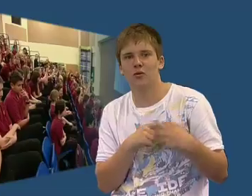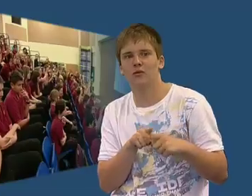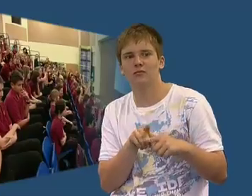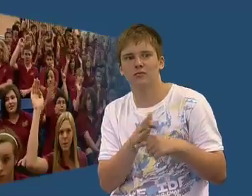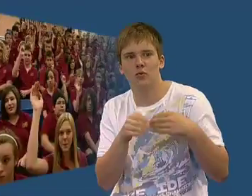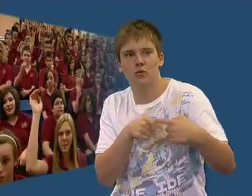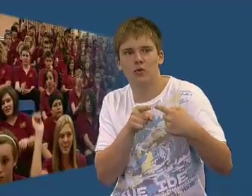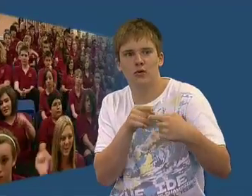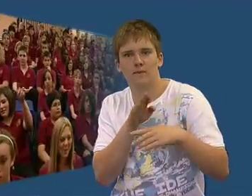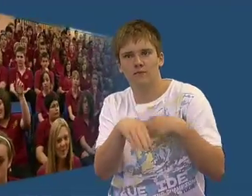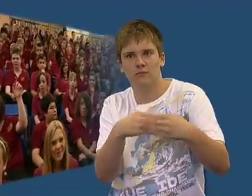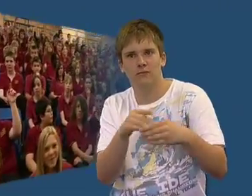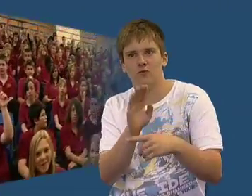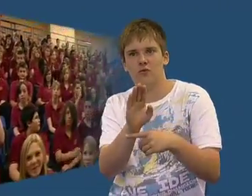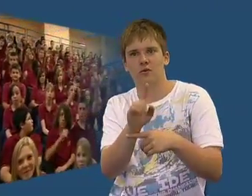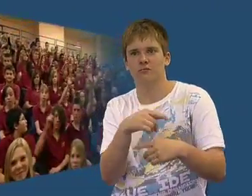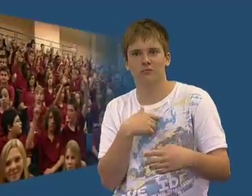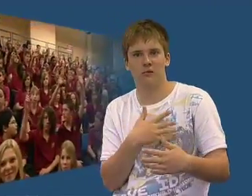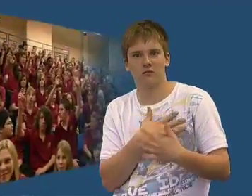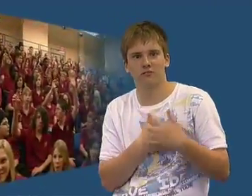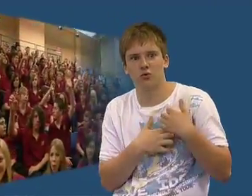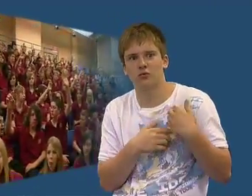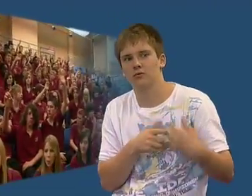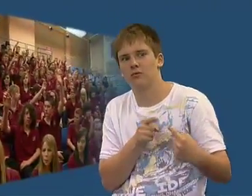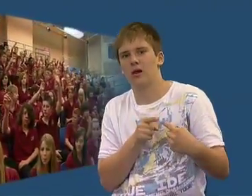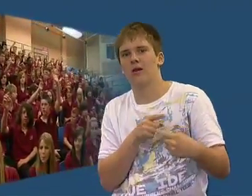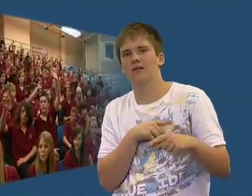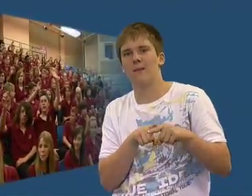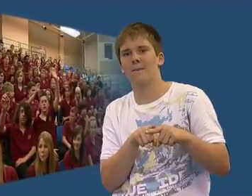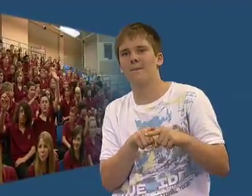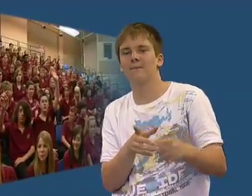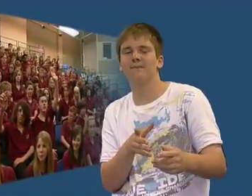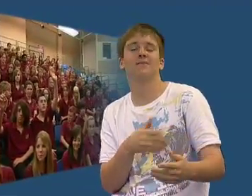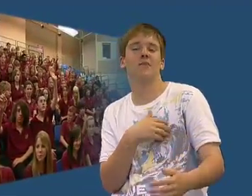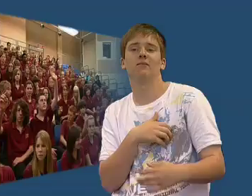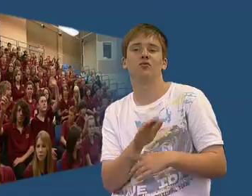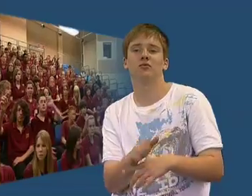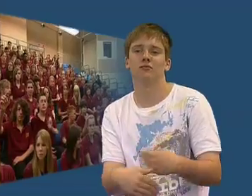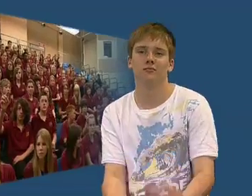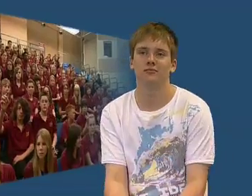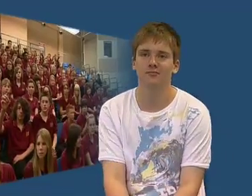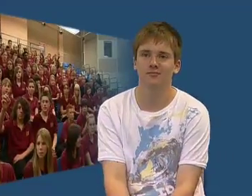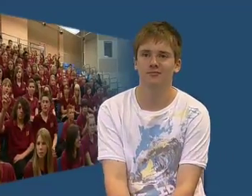I love that. motivates me. I enjoy the challenge and I want to continue to be challenged in my life and right through my future. OK.